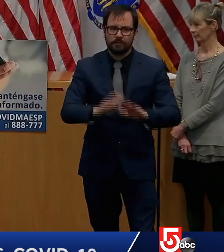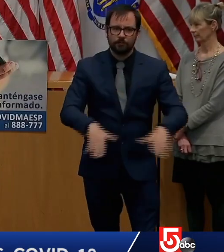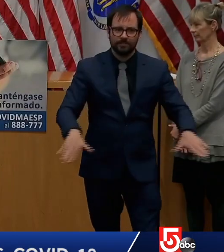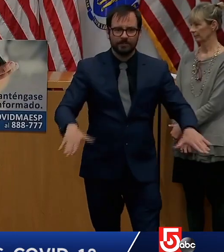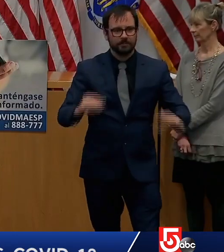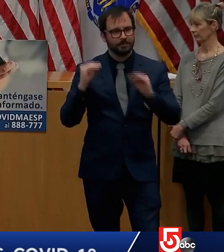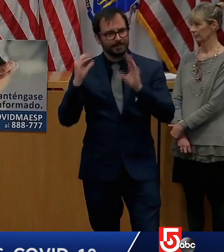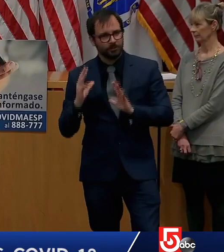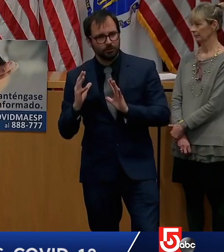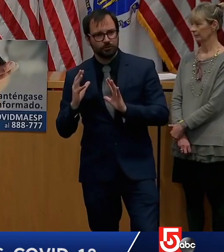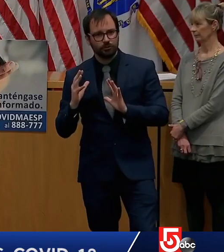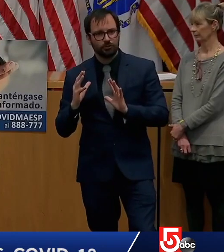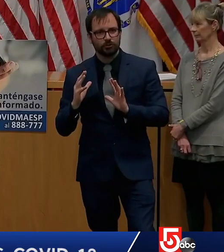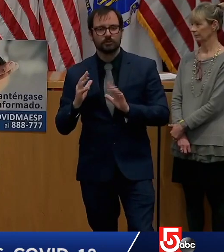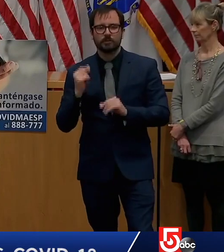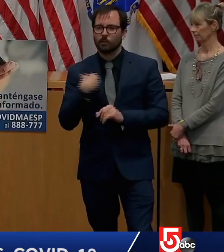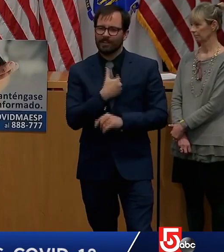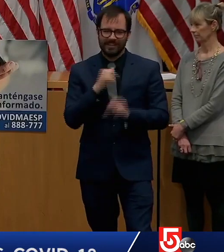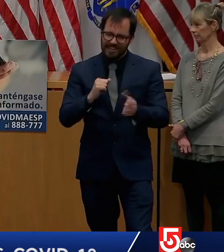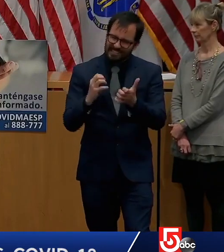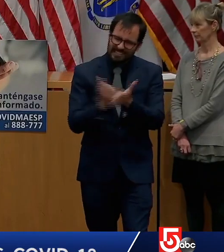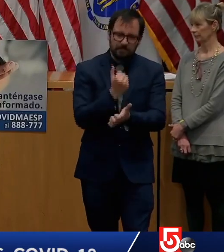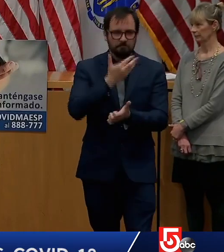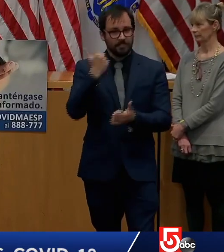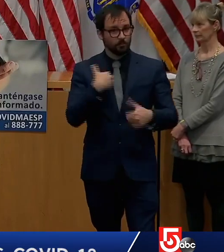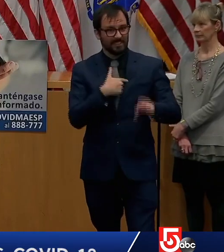our kids, recognizing that there are indeed challenges.